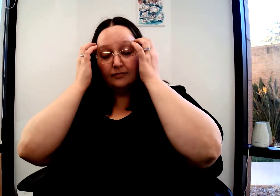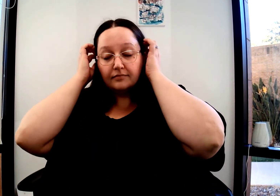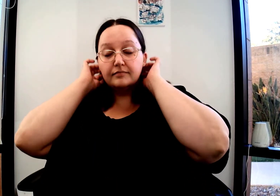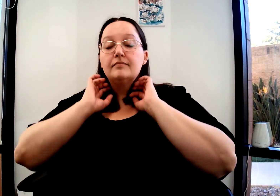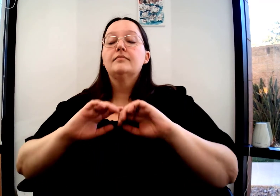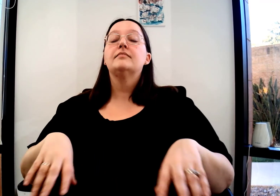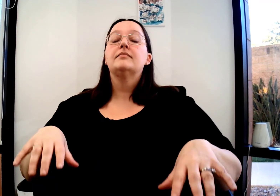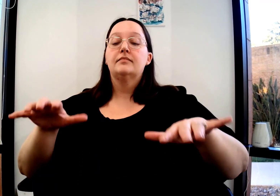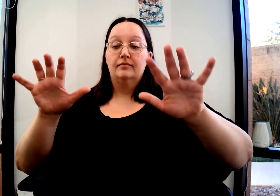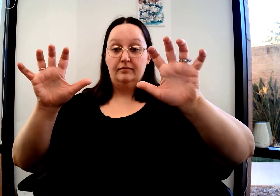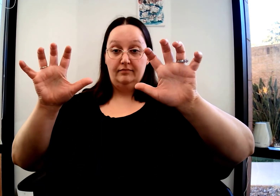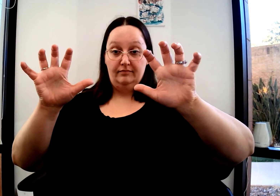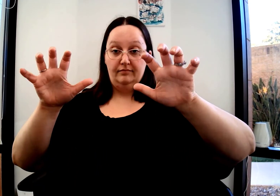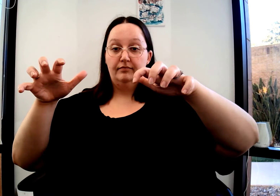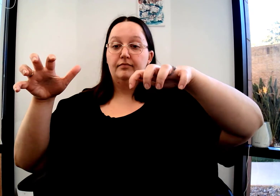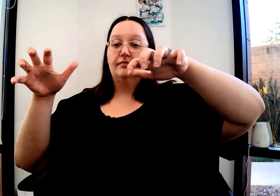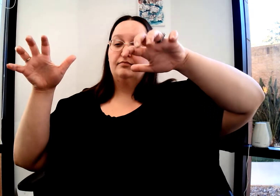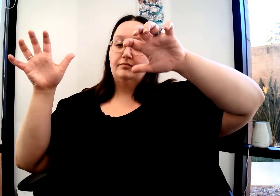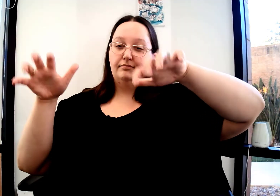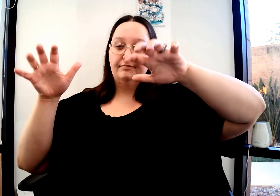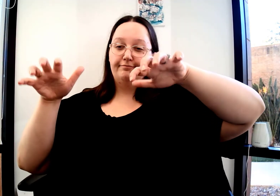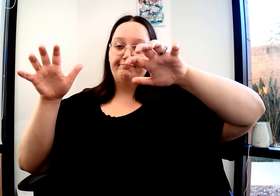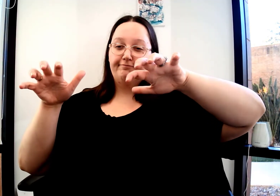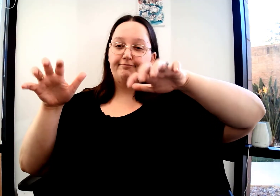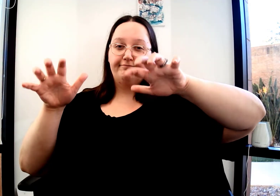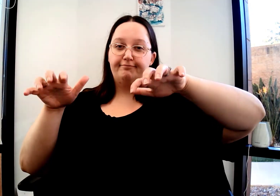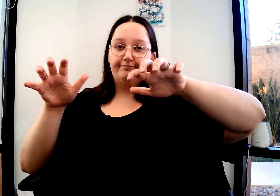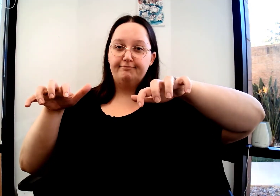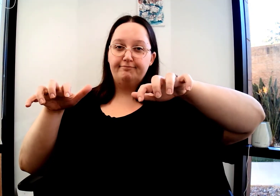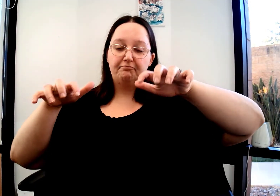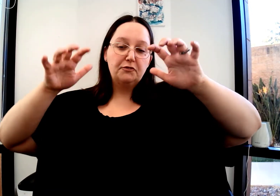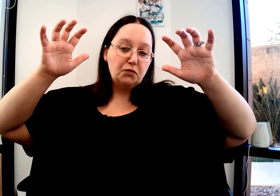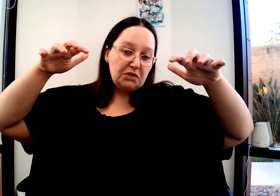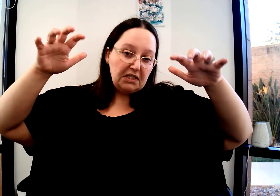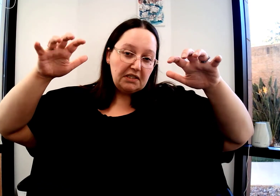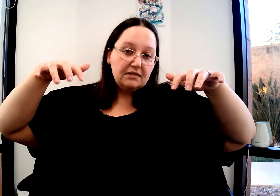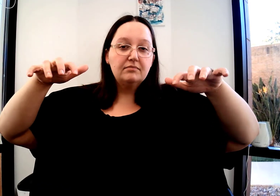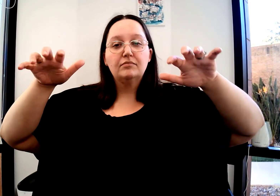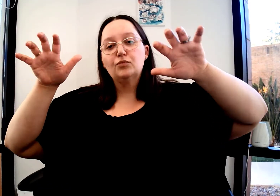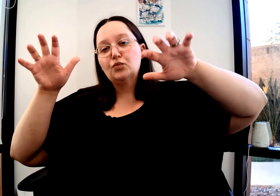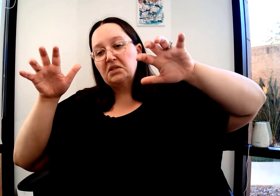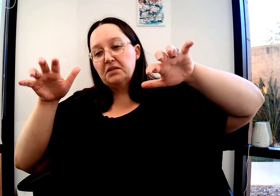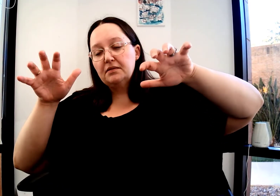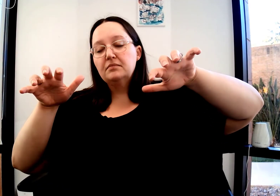The sign of rain. Two bent fives. Bounce up and down. Rain.